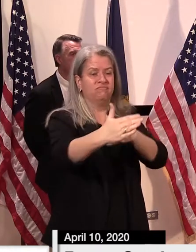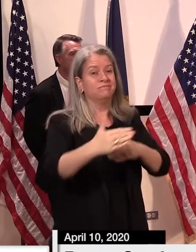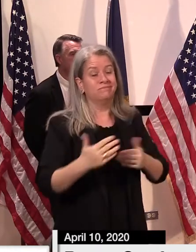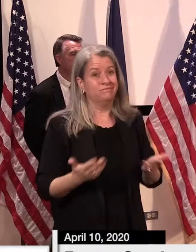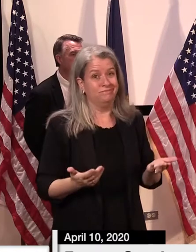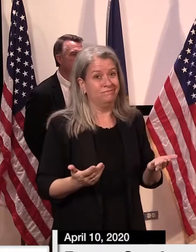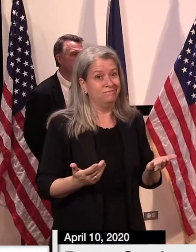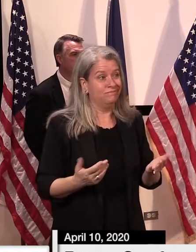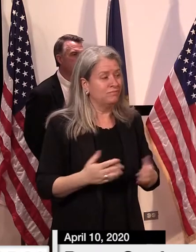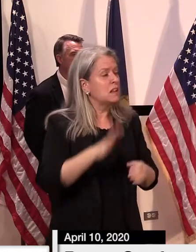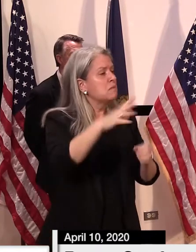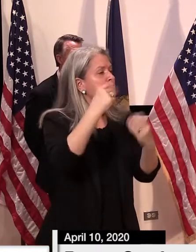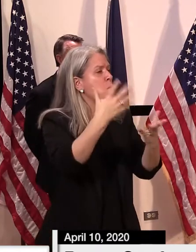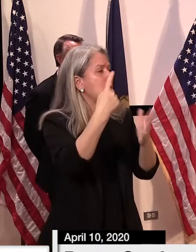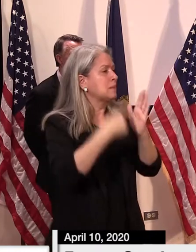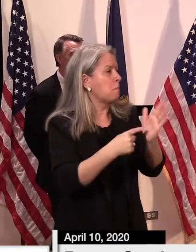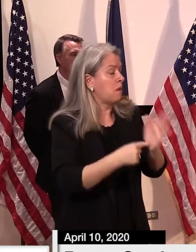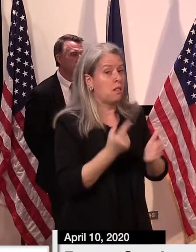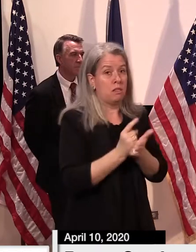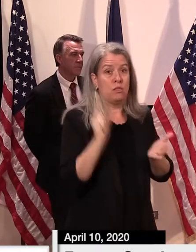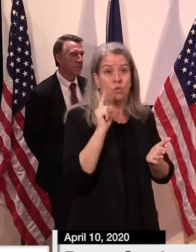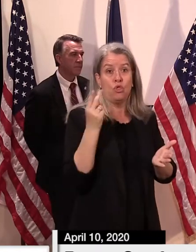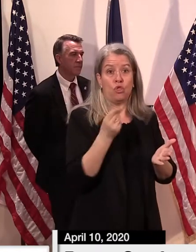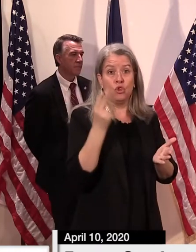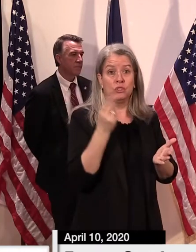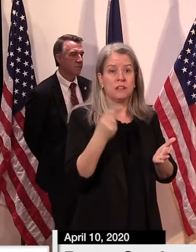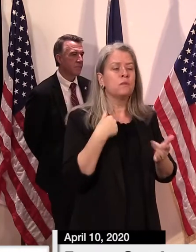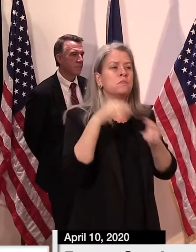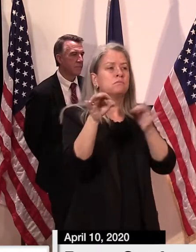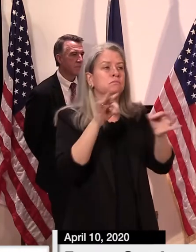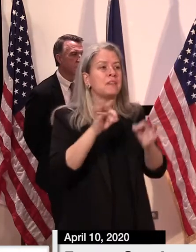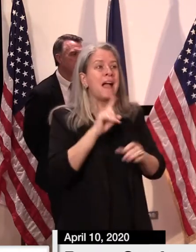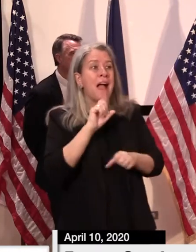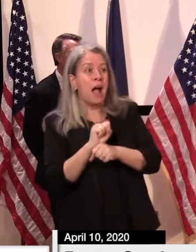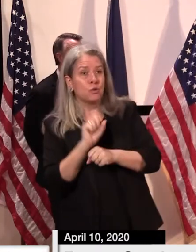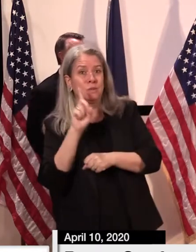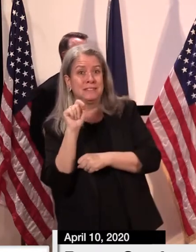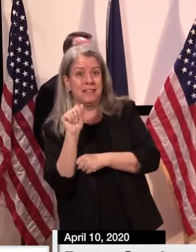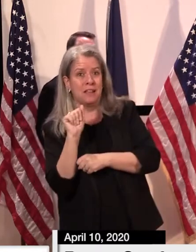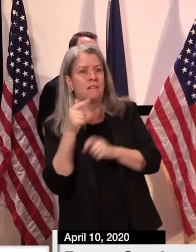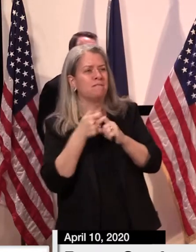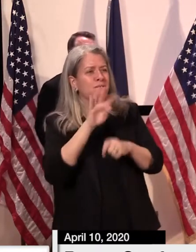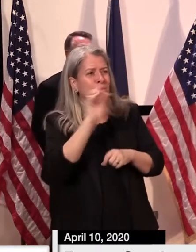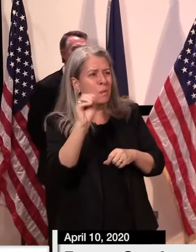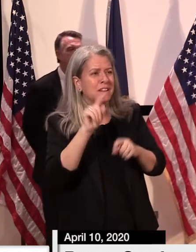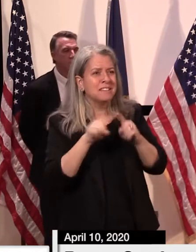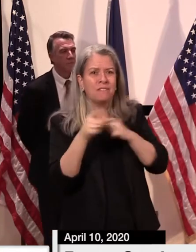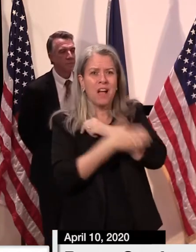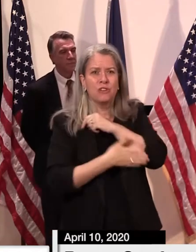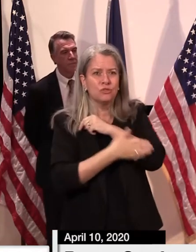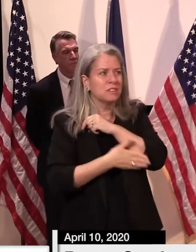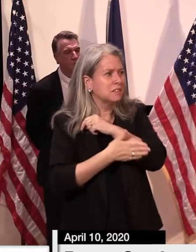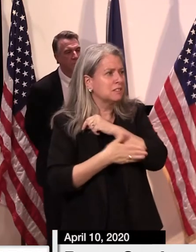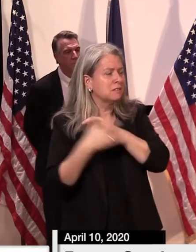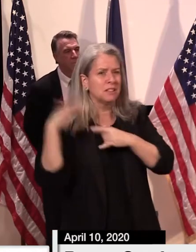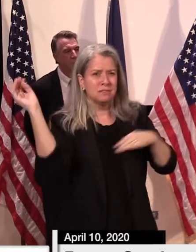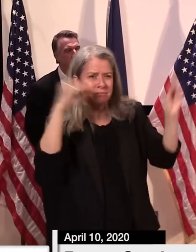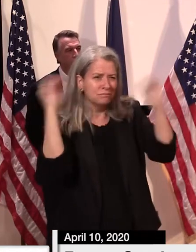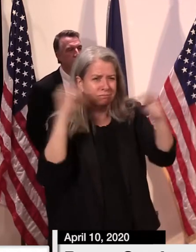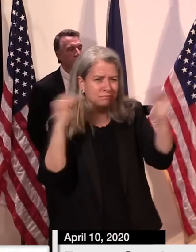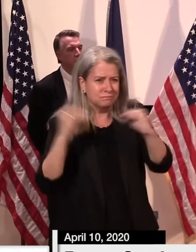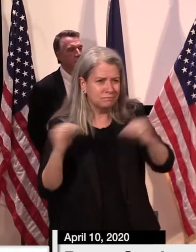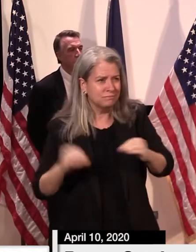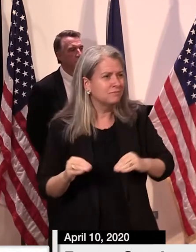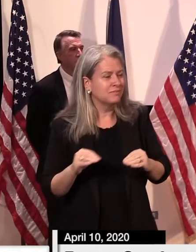last Thursday, one model was updated to incorporate actual data from over 40 countries, and that model will be continued